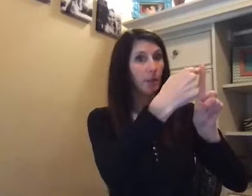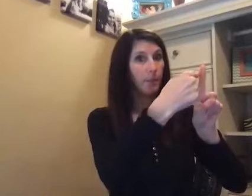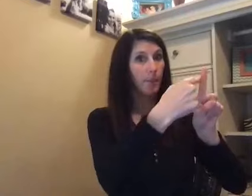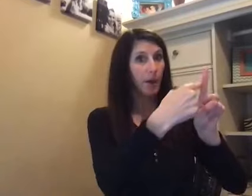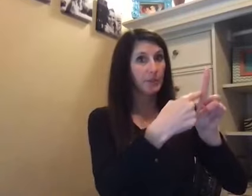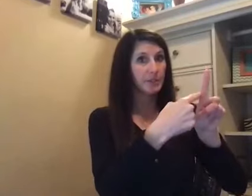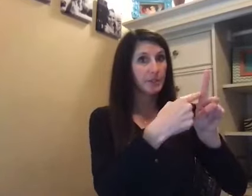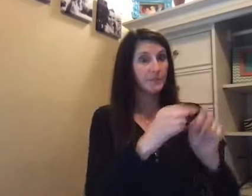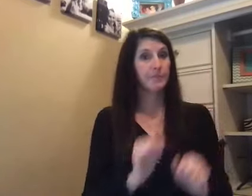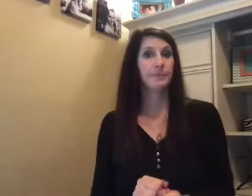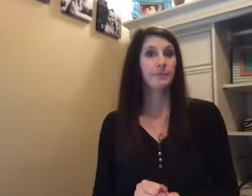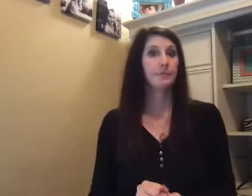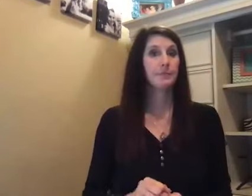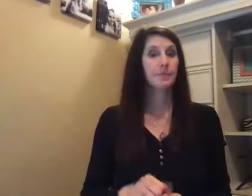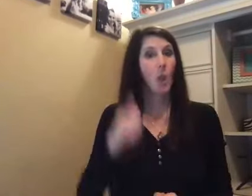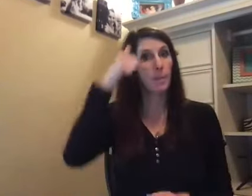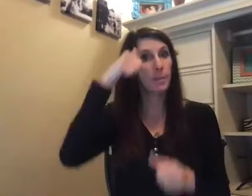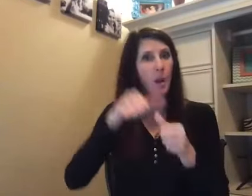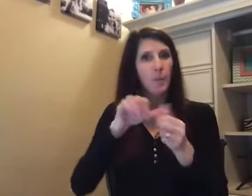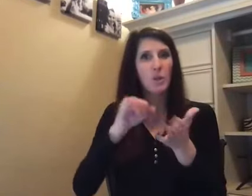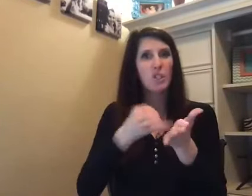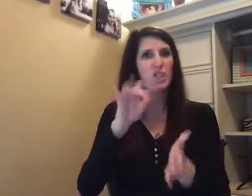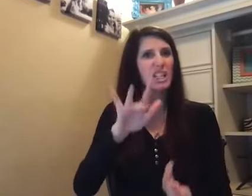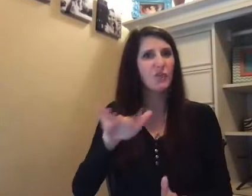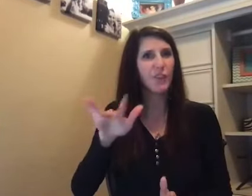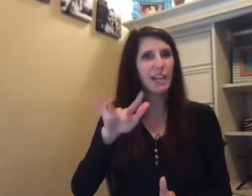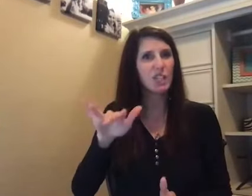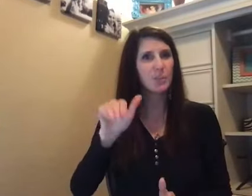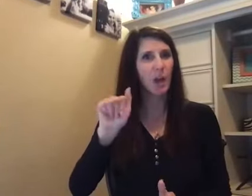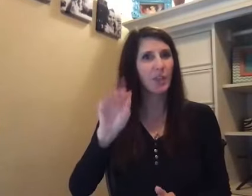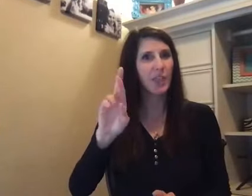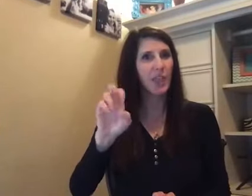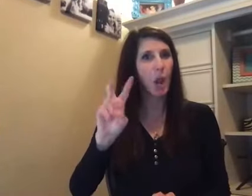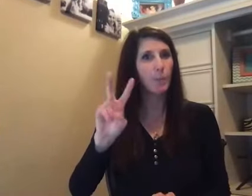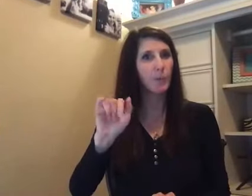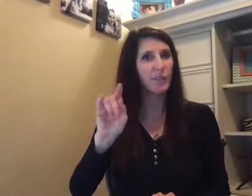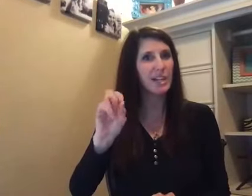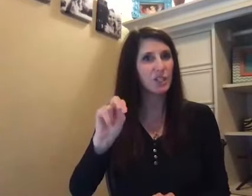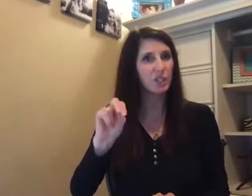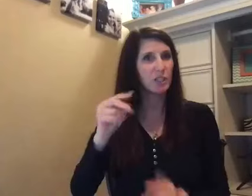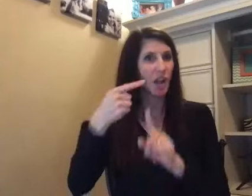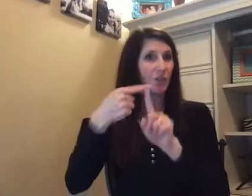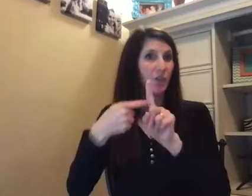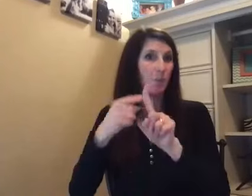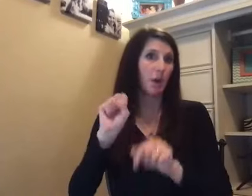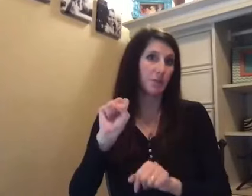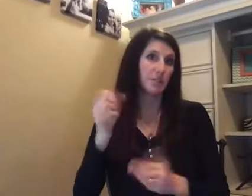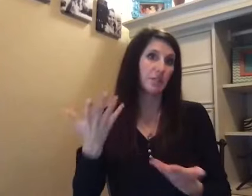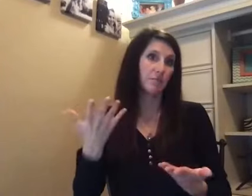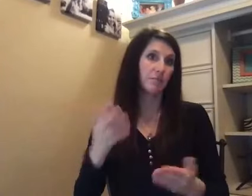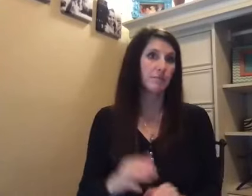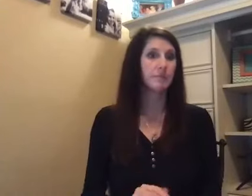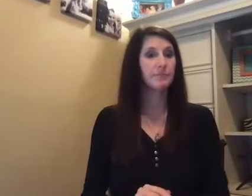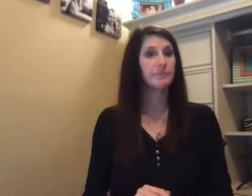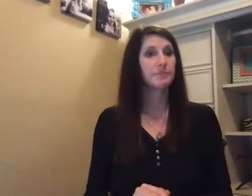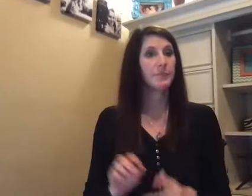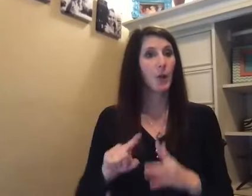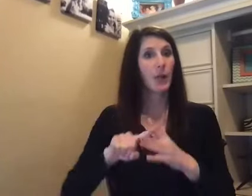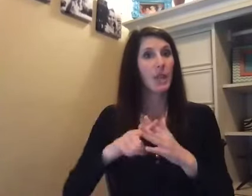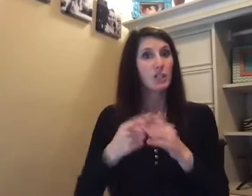Month. Months. Remember it's just big as well. The abbreviation of the months. Okay. Let's